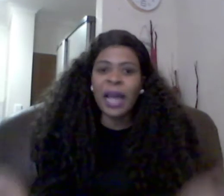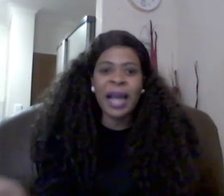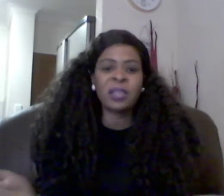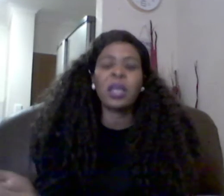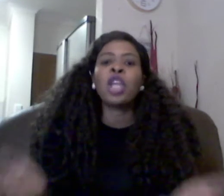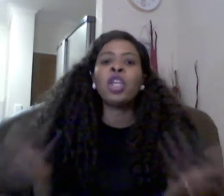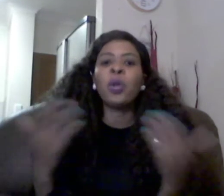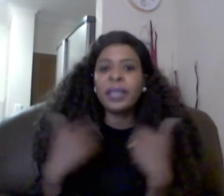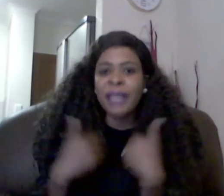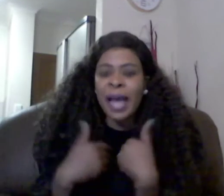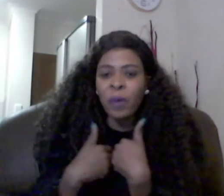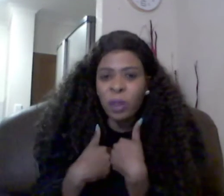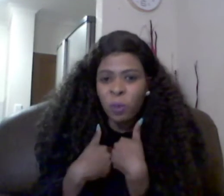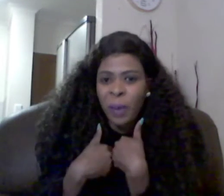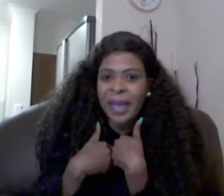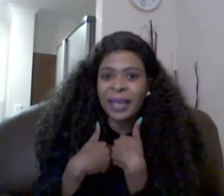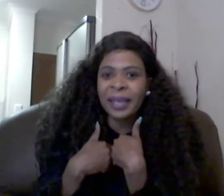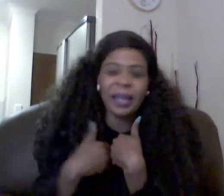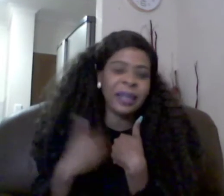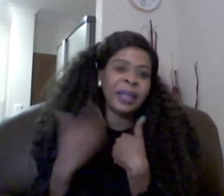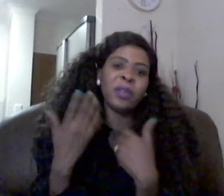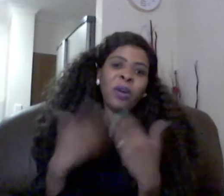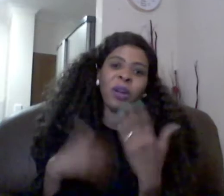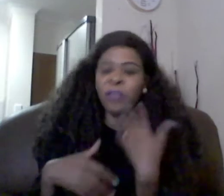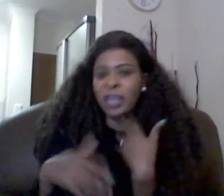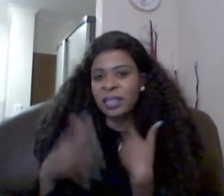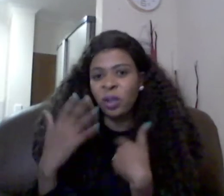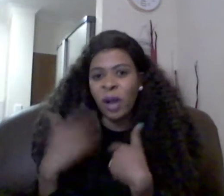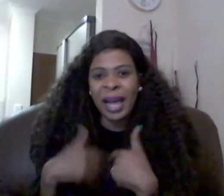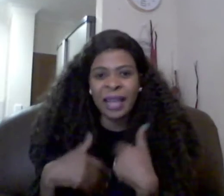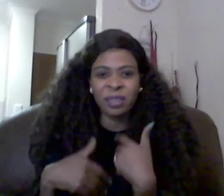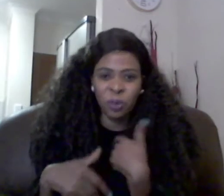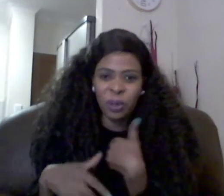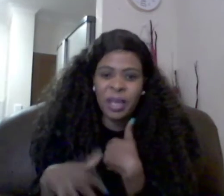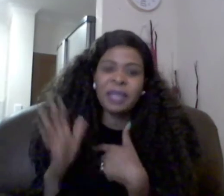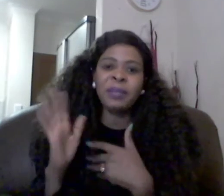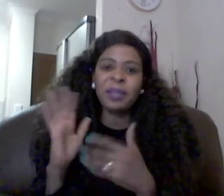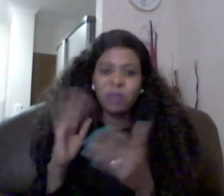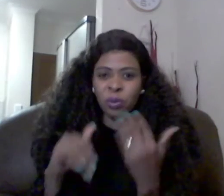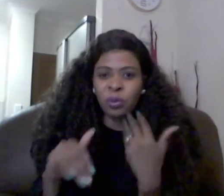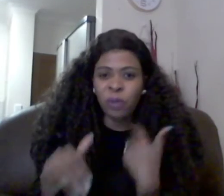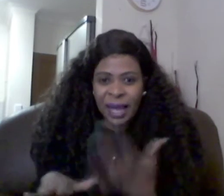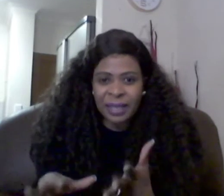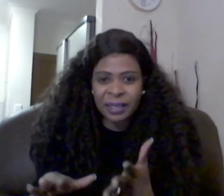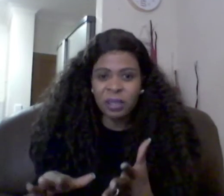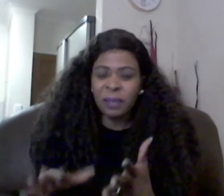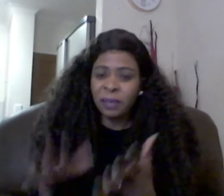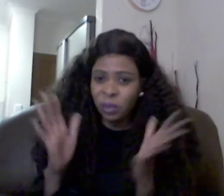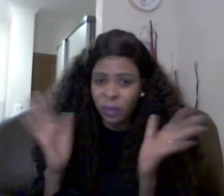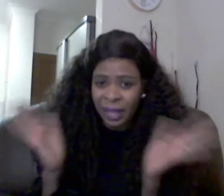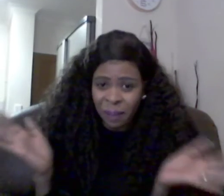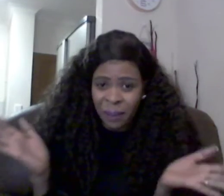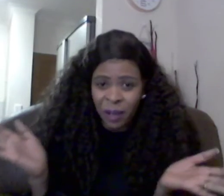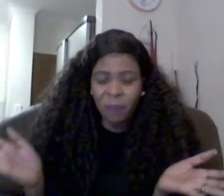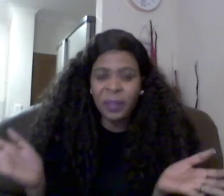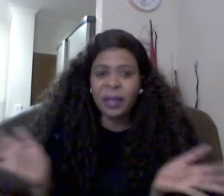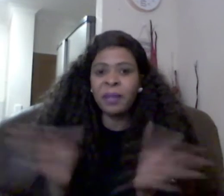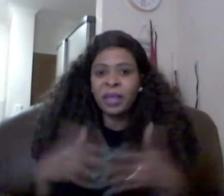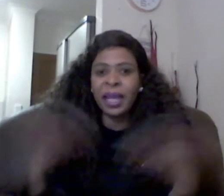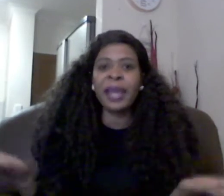ask you will die with pain and and a lot of things in your heart you know sometimes it's good to ask you sometimes you will end up being open i'm not ready